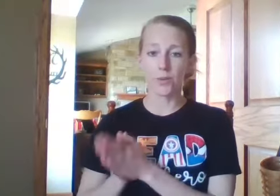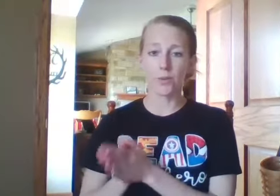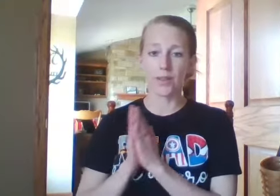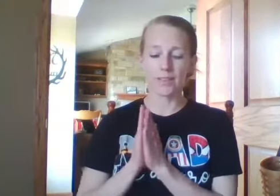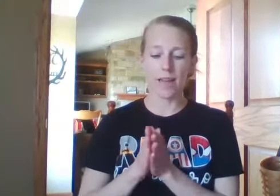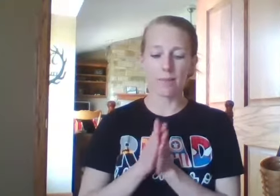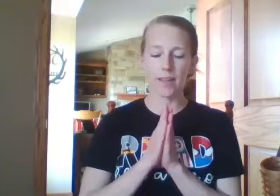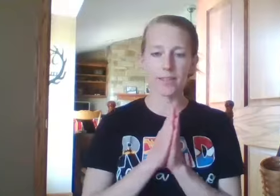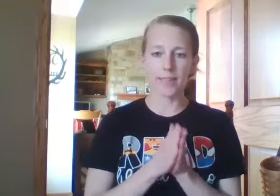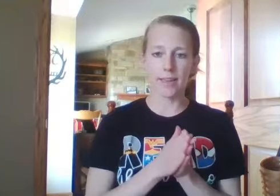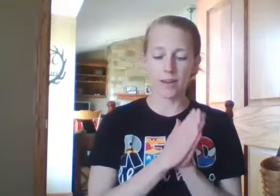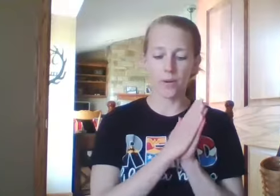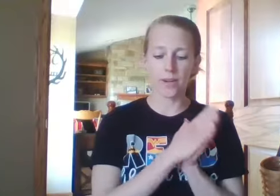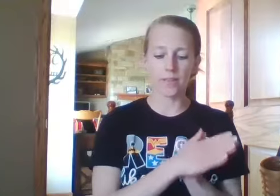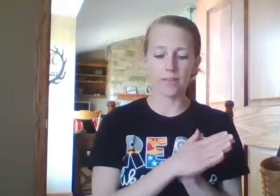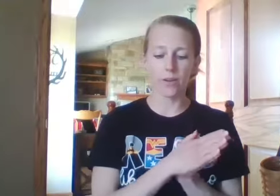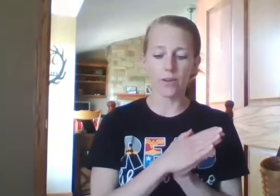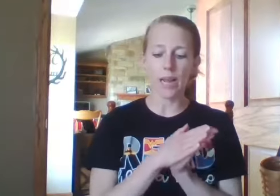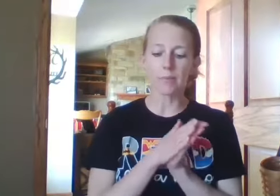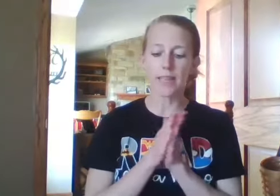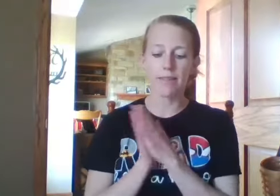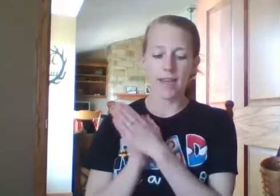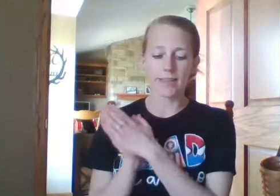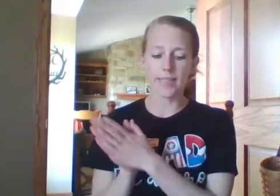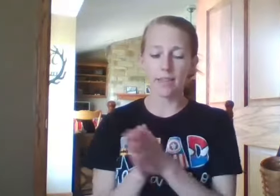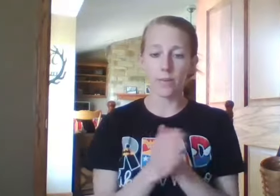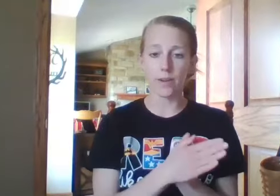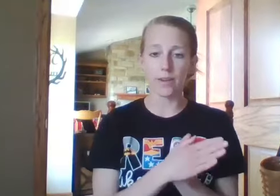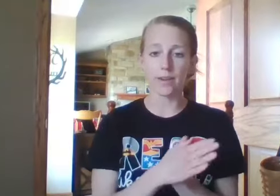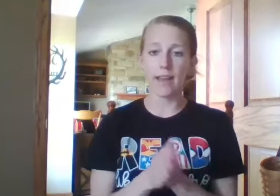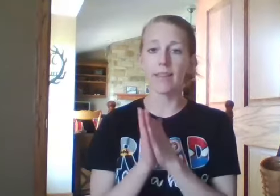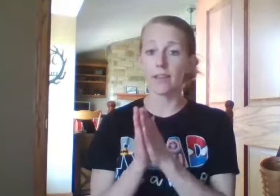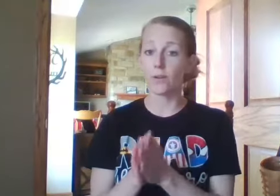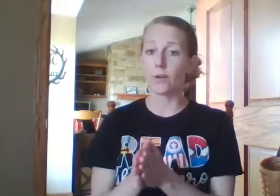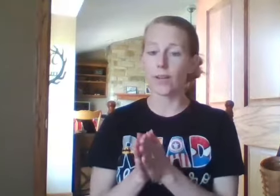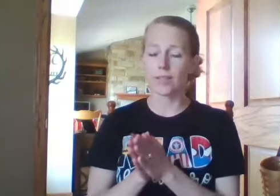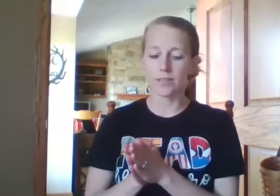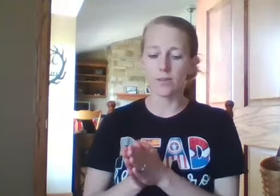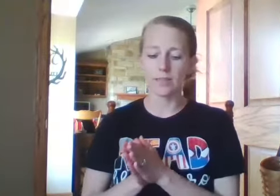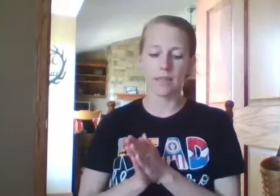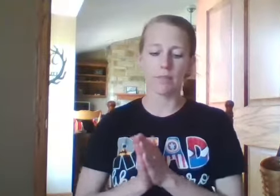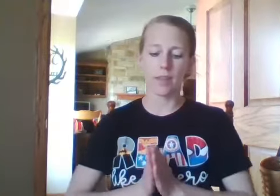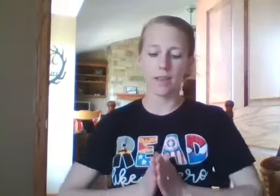segment a word into phonemes and then say the word and then you're going to do the same thing.